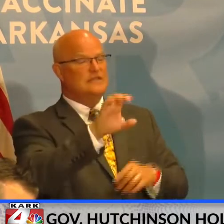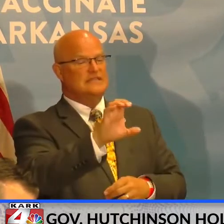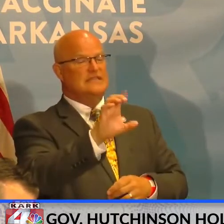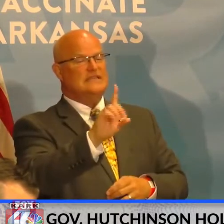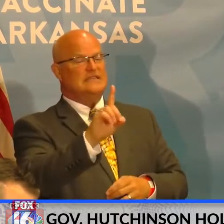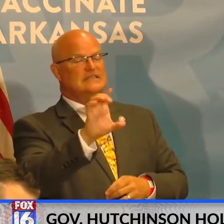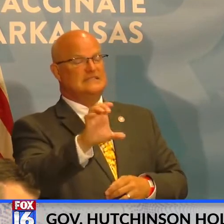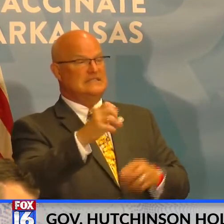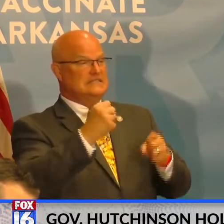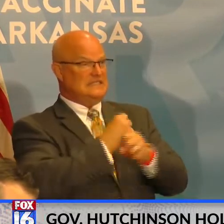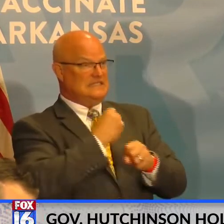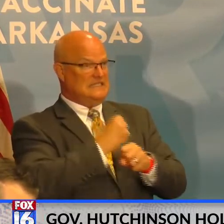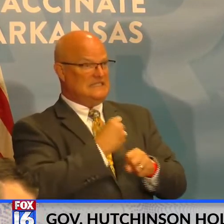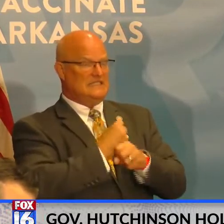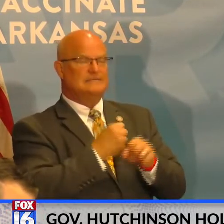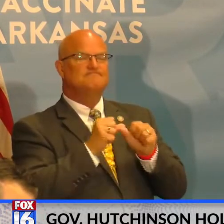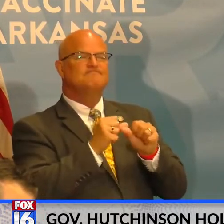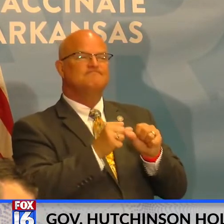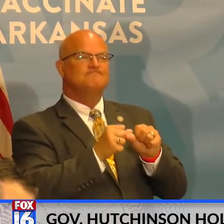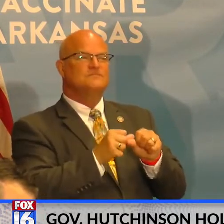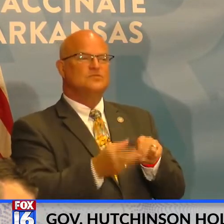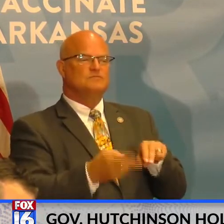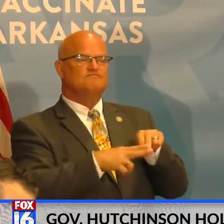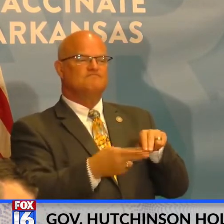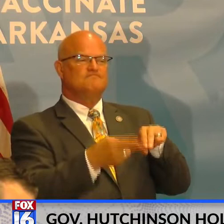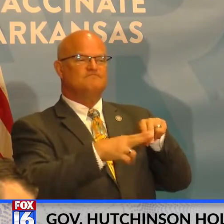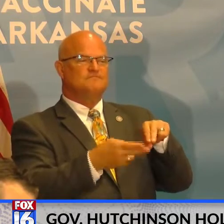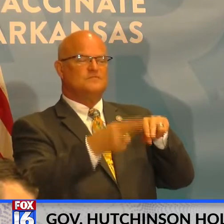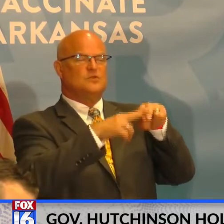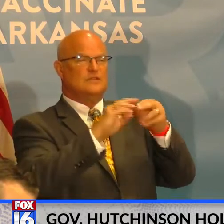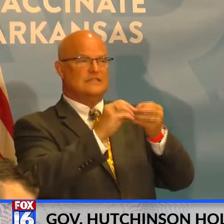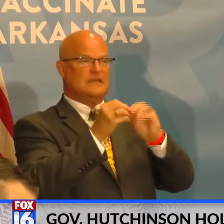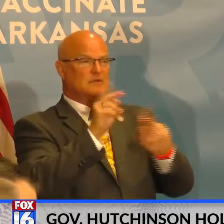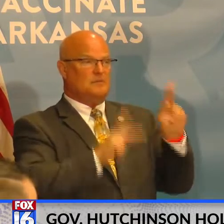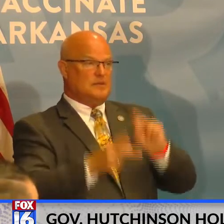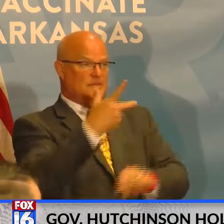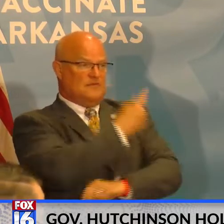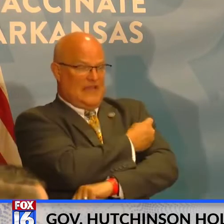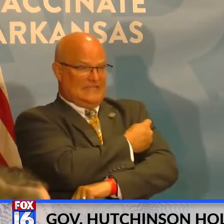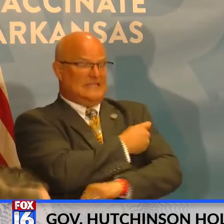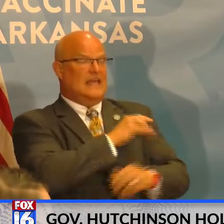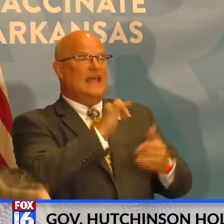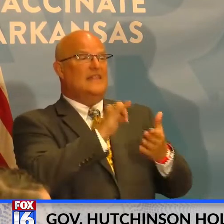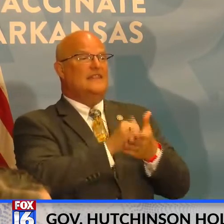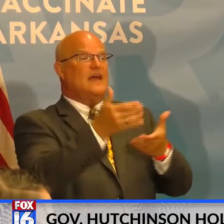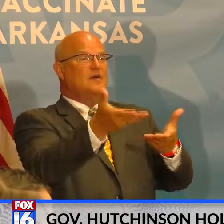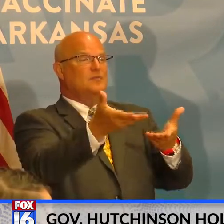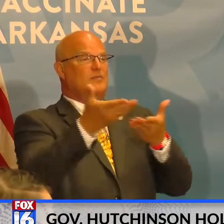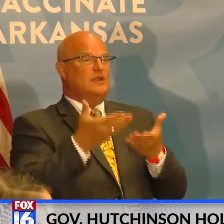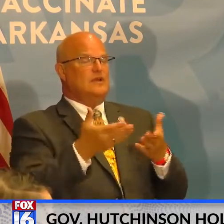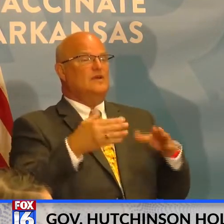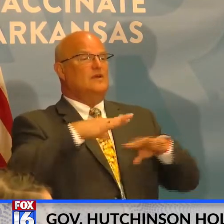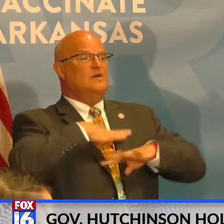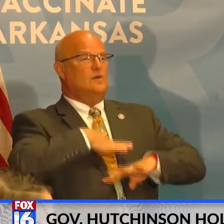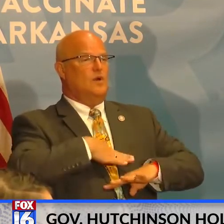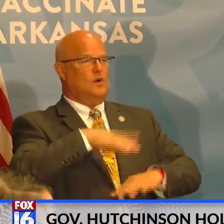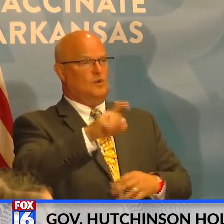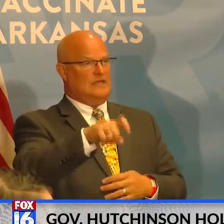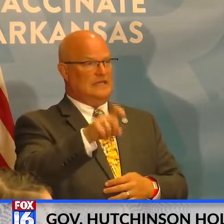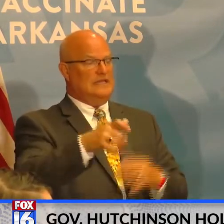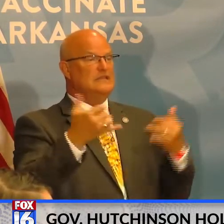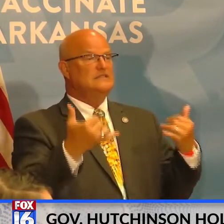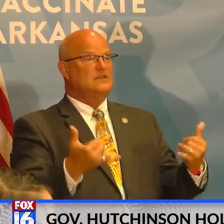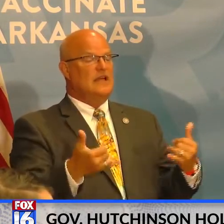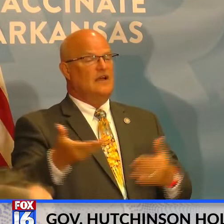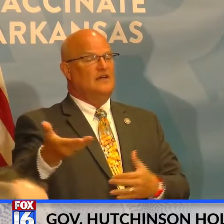statistics, we want to continue to increase that because that will bring us ultimately the relief that we want. And with that,